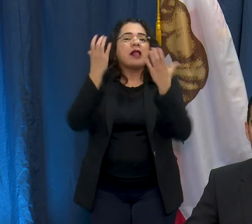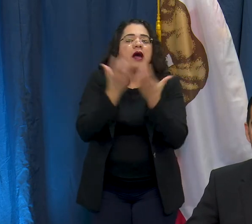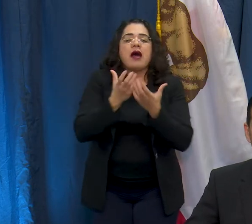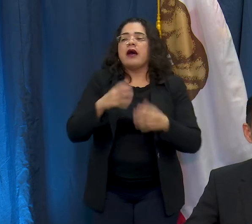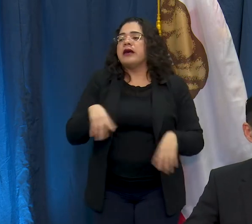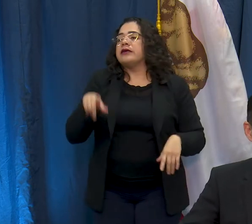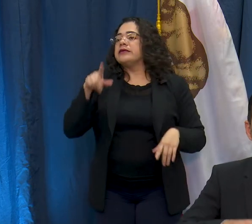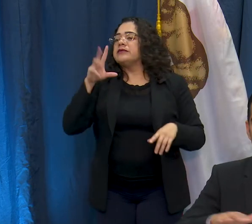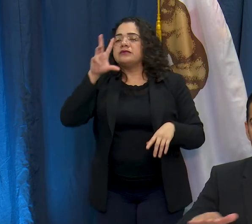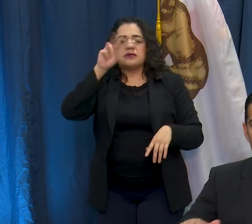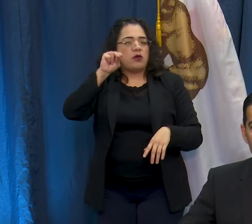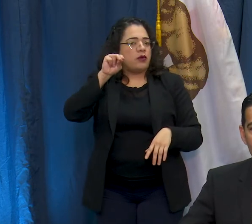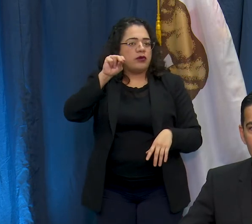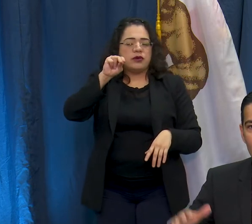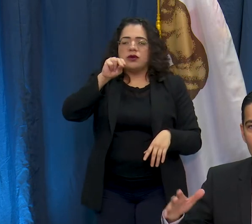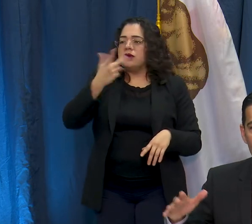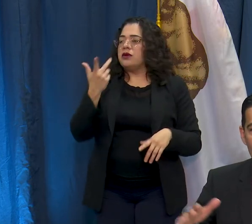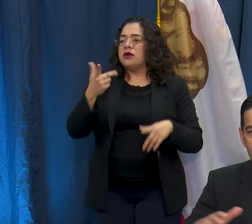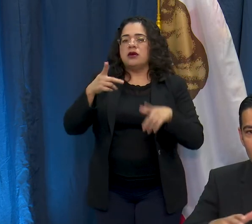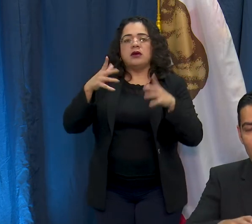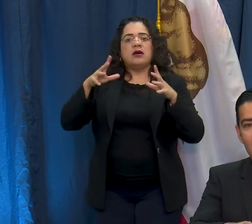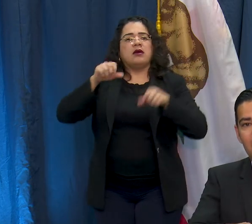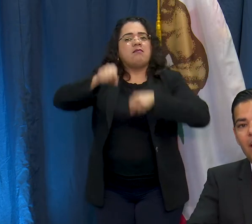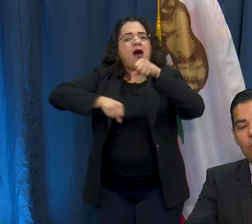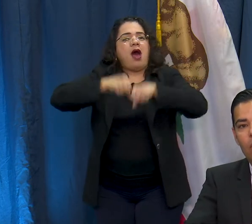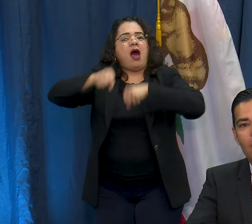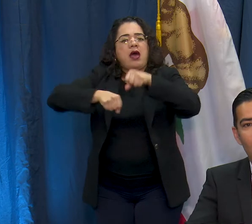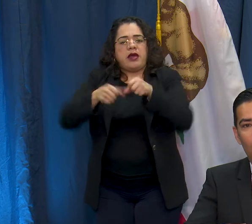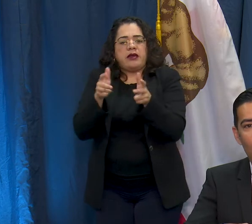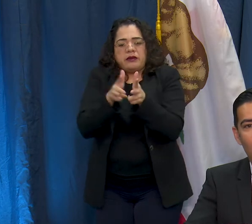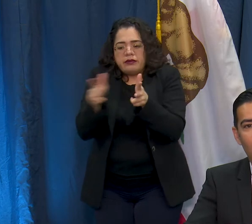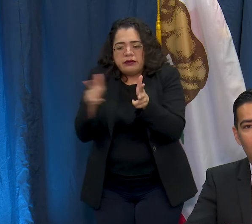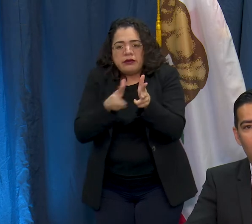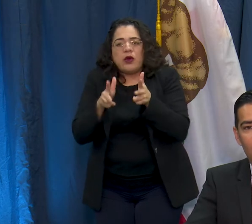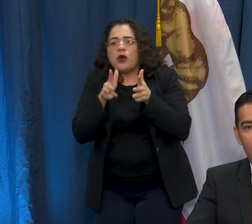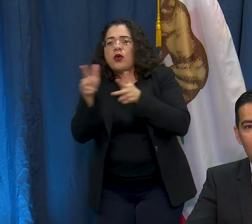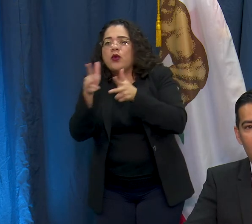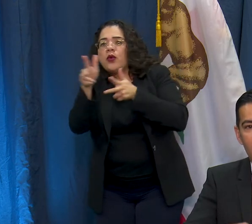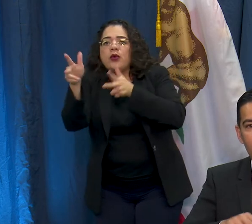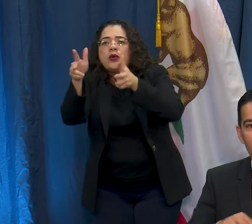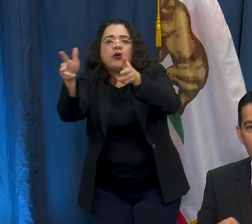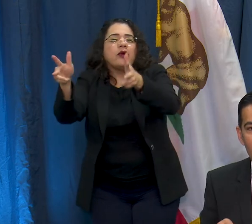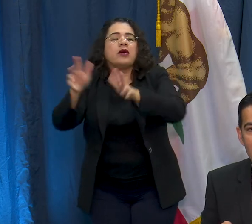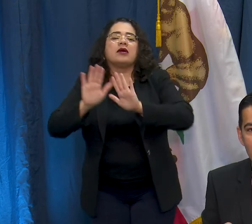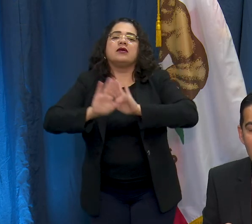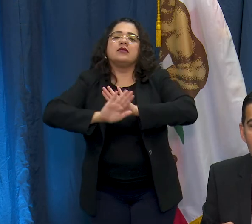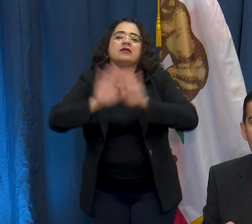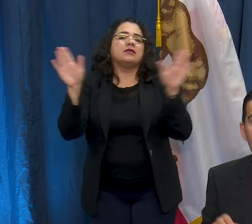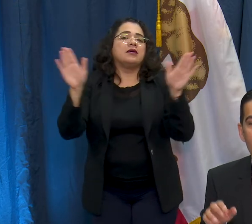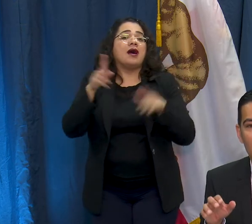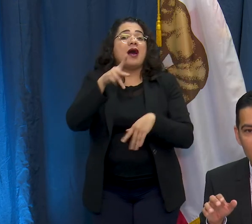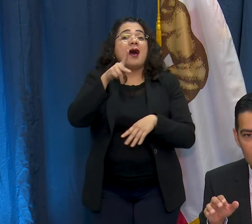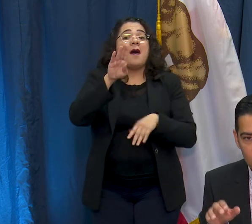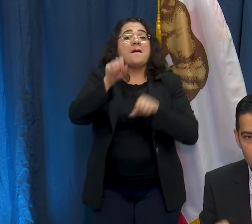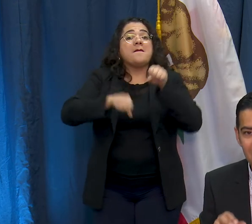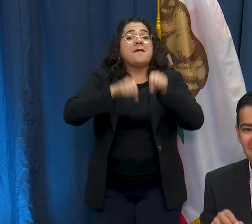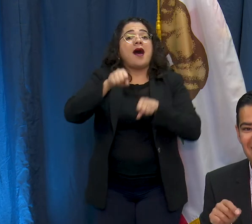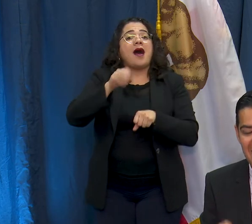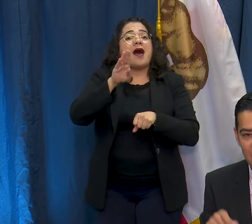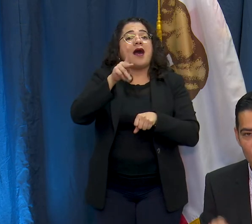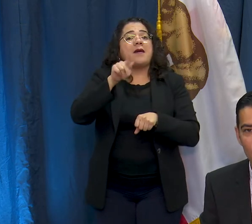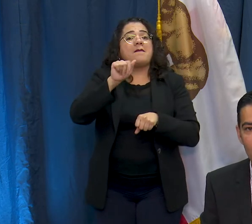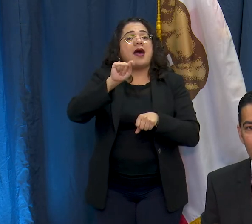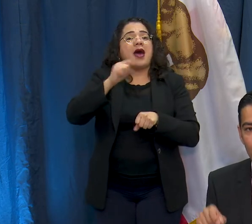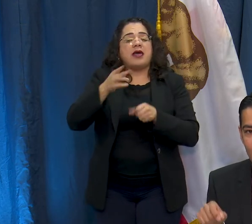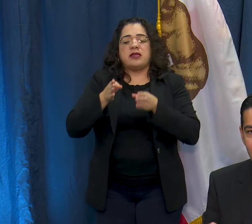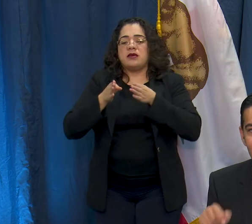allowed to be in a group of folks riding your bike together along a bike path. You need to